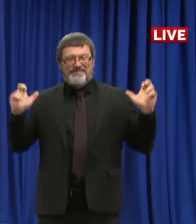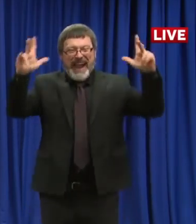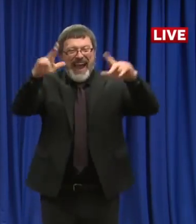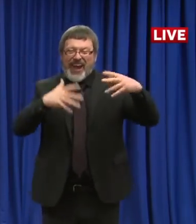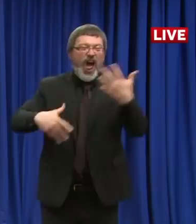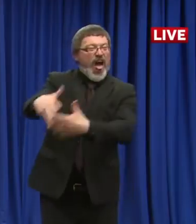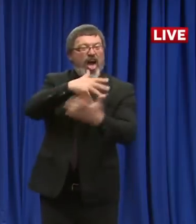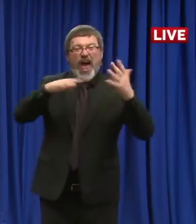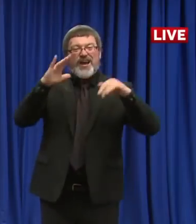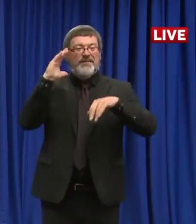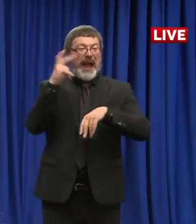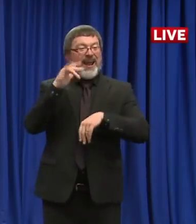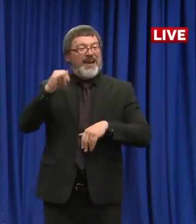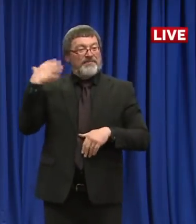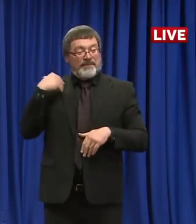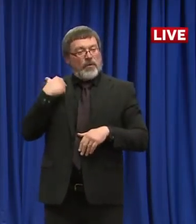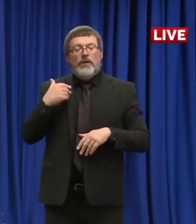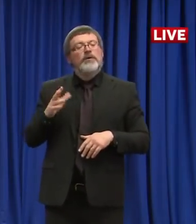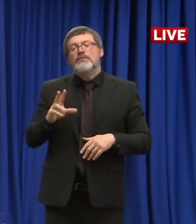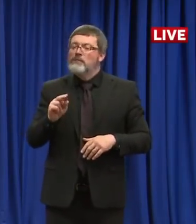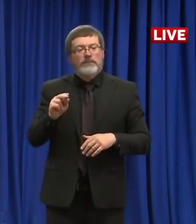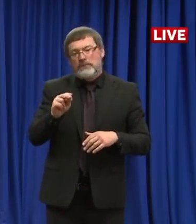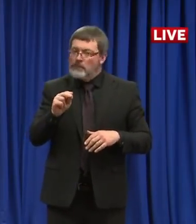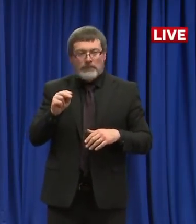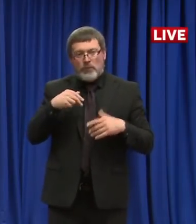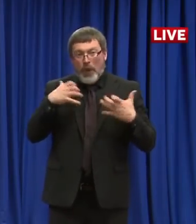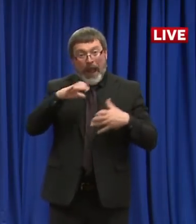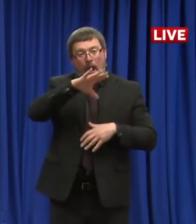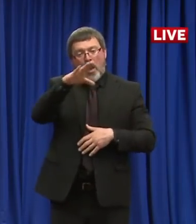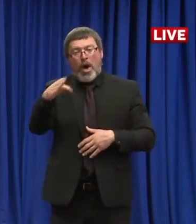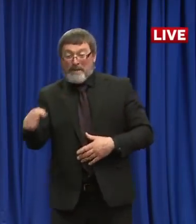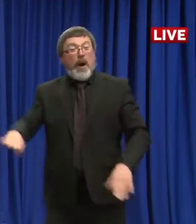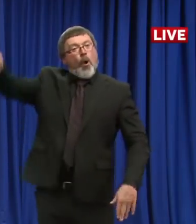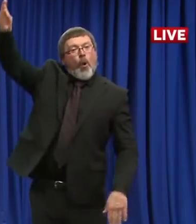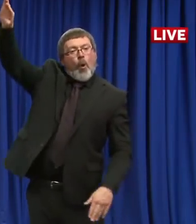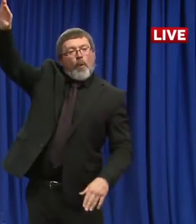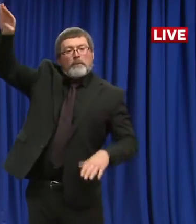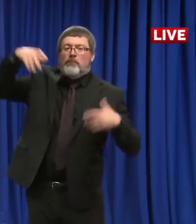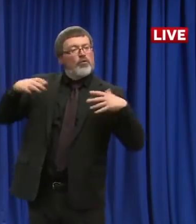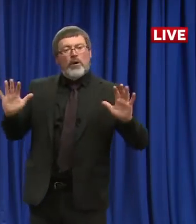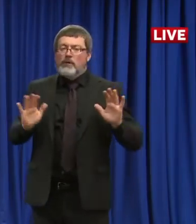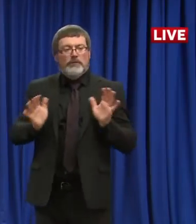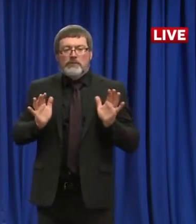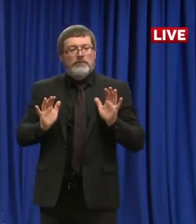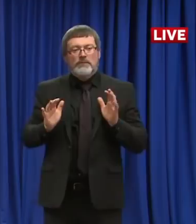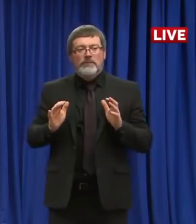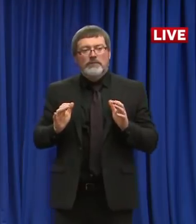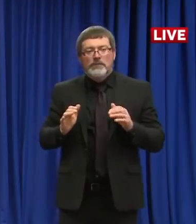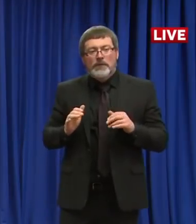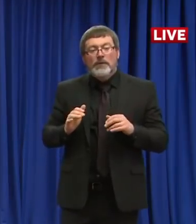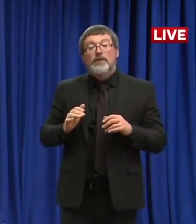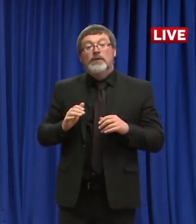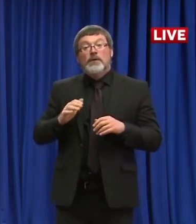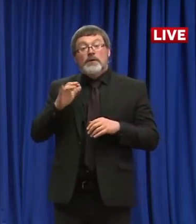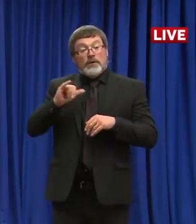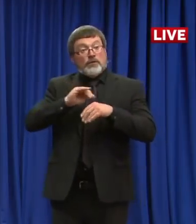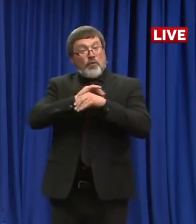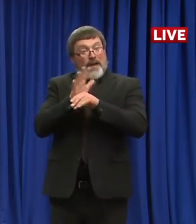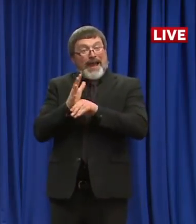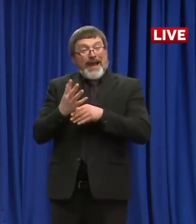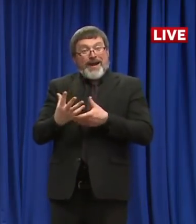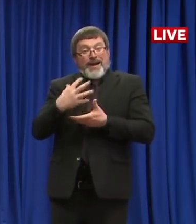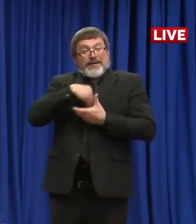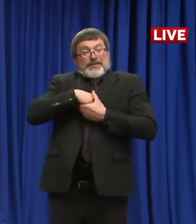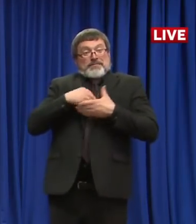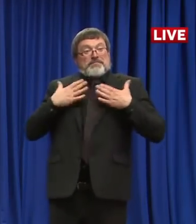but you know, the incubation time of this virus, meaning that the time between when someone is exposed and infected and when they develop symptoms can be